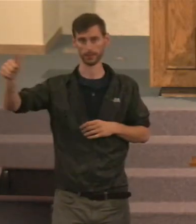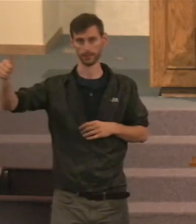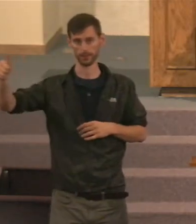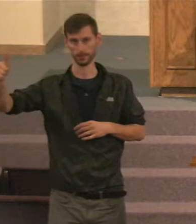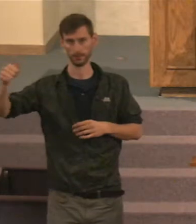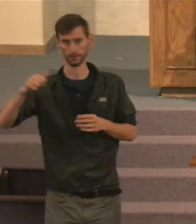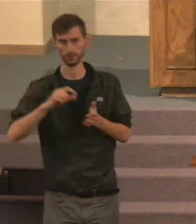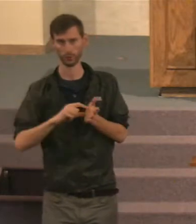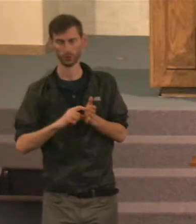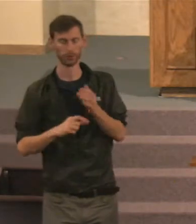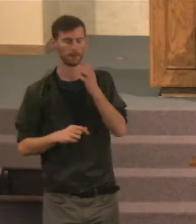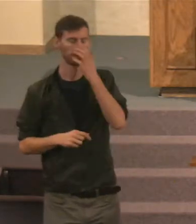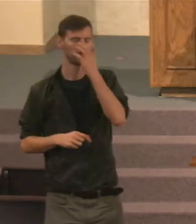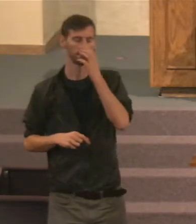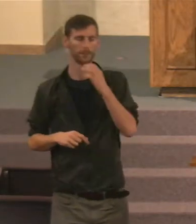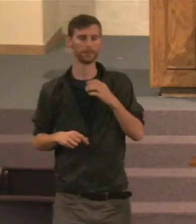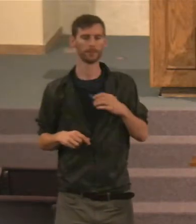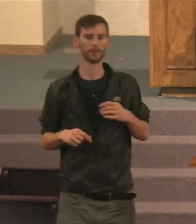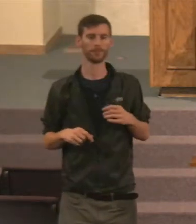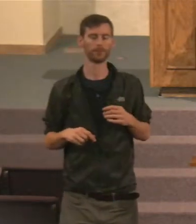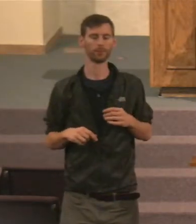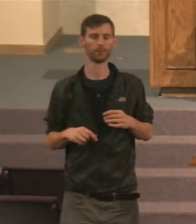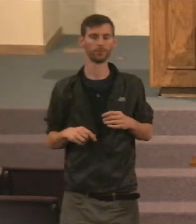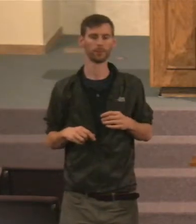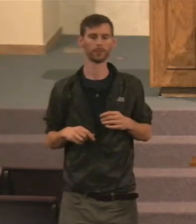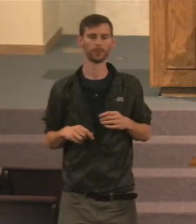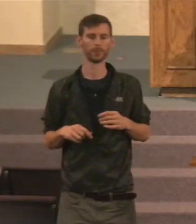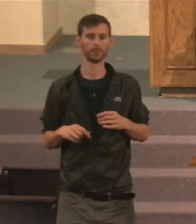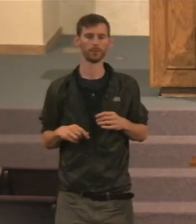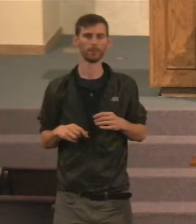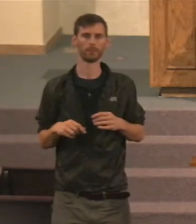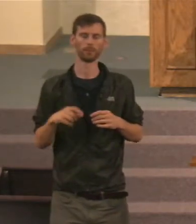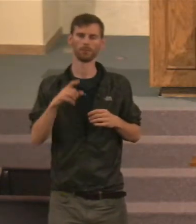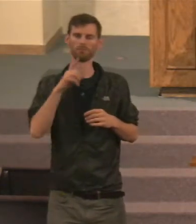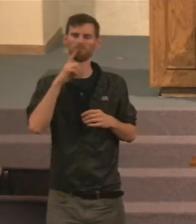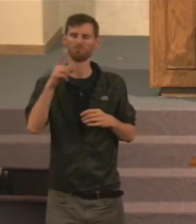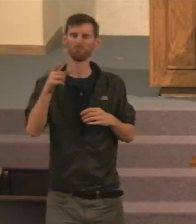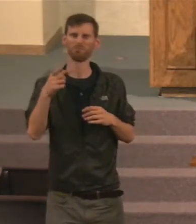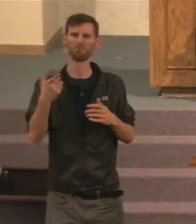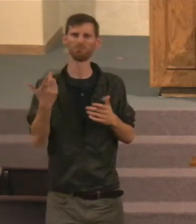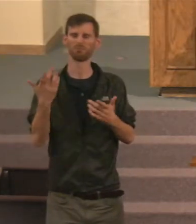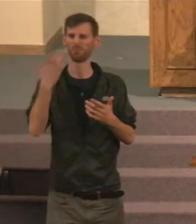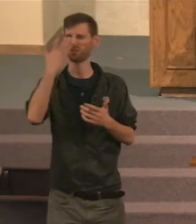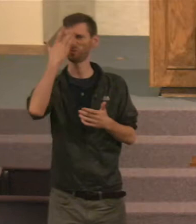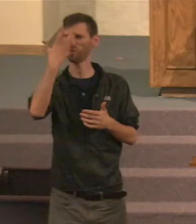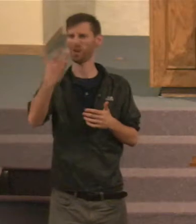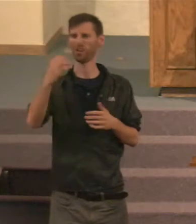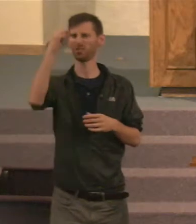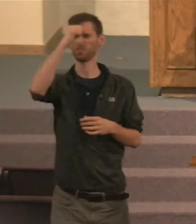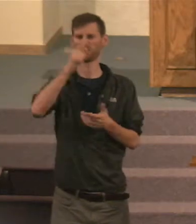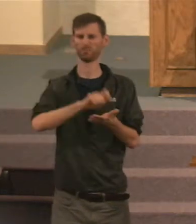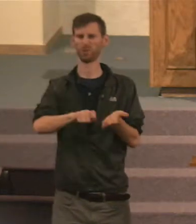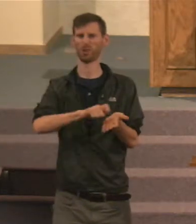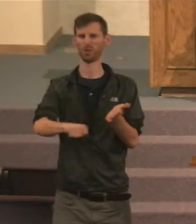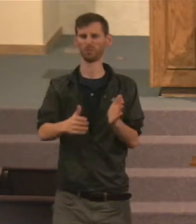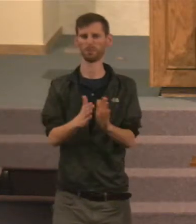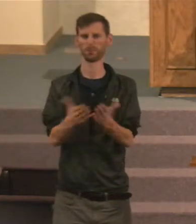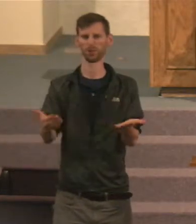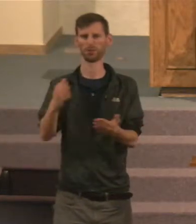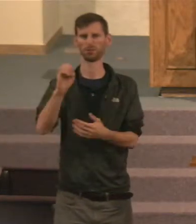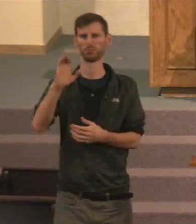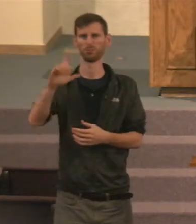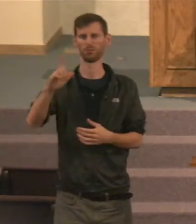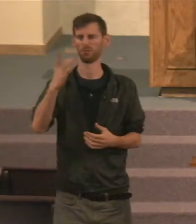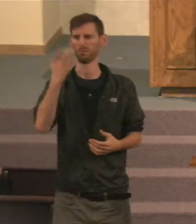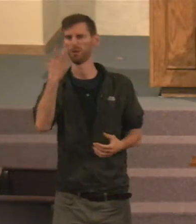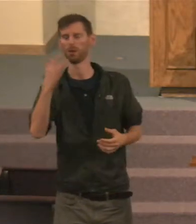Gives really kind of a statement, For why, Solomon is writing, This book. And he makes the statement here, He